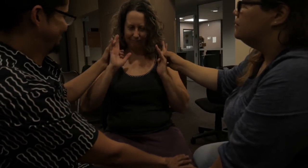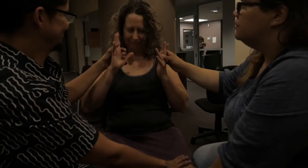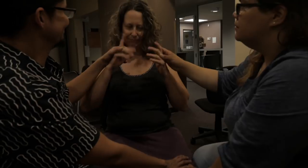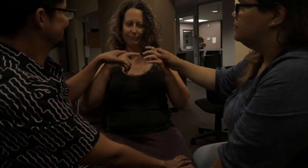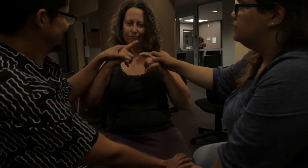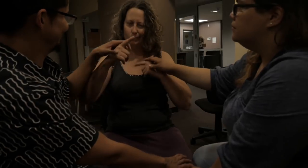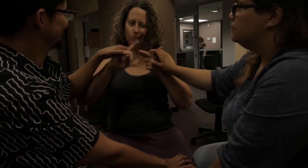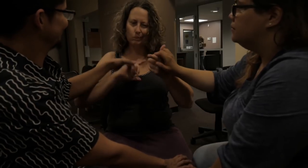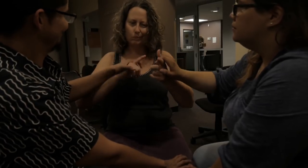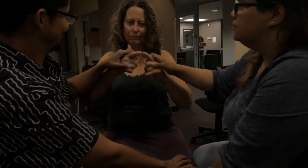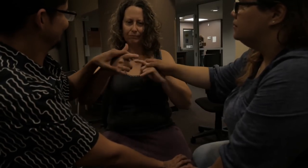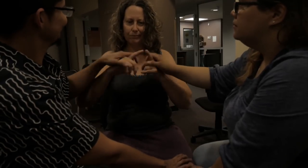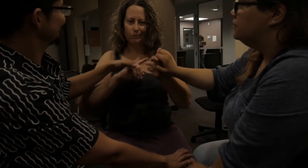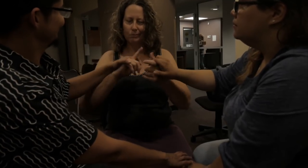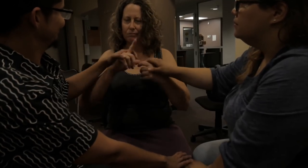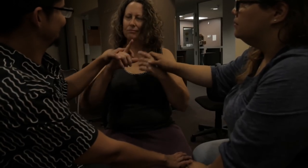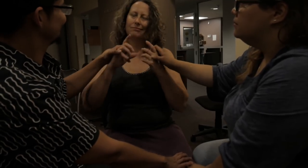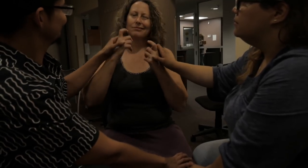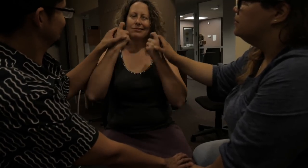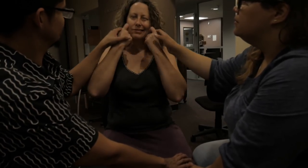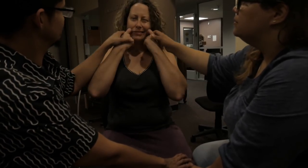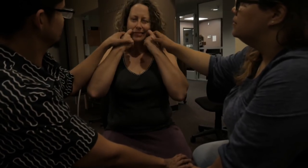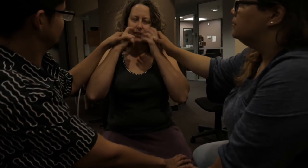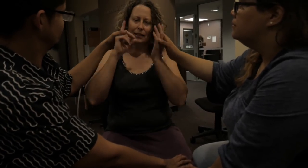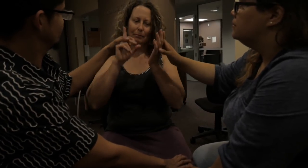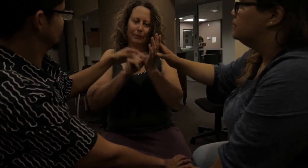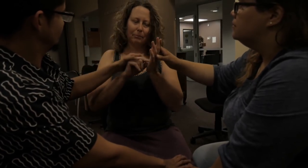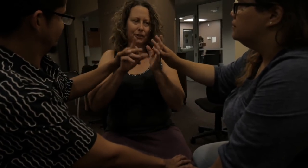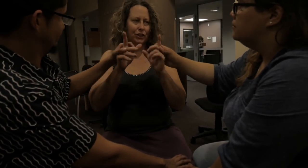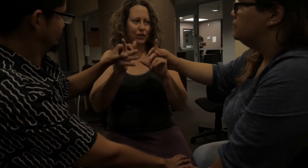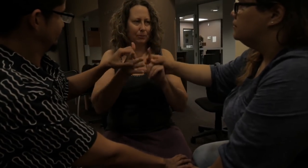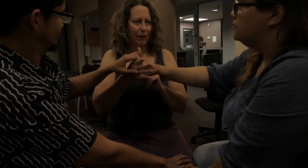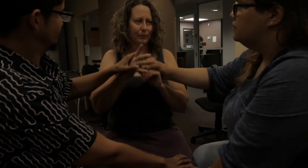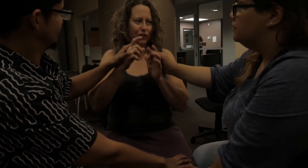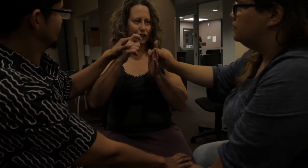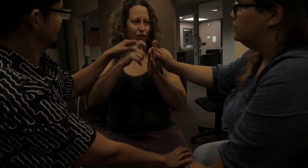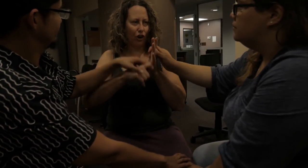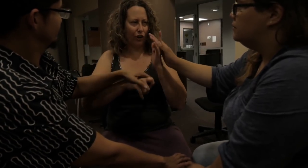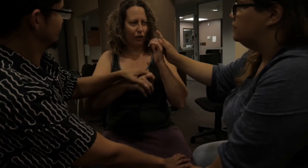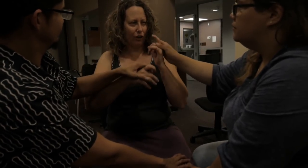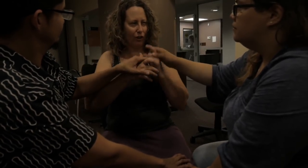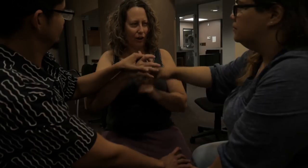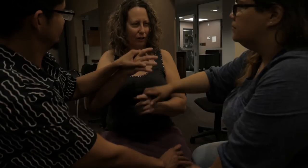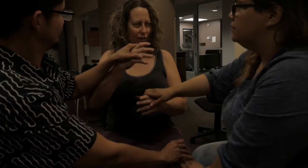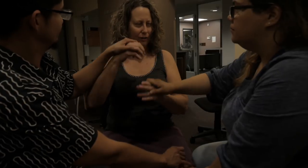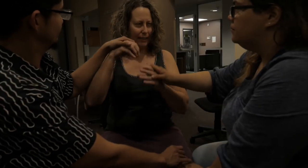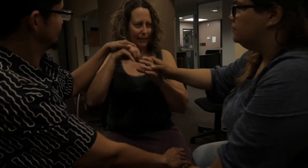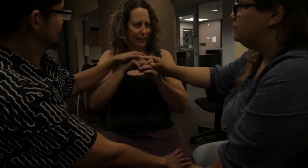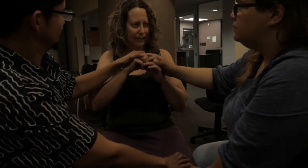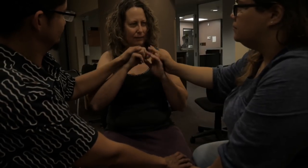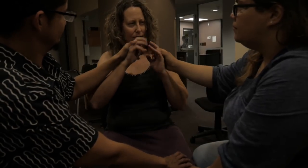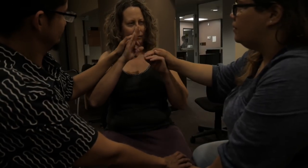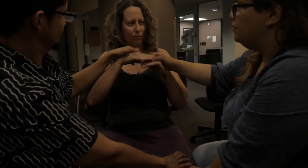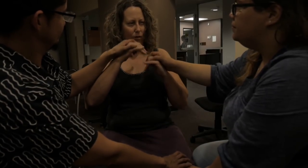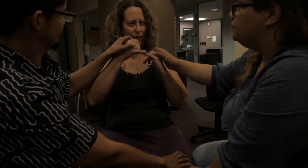We were writing back and forth. John had just published an article in an online